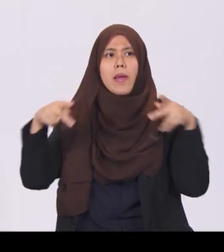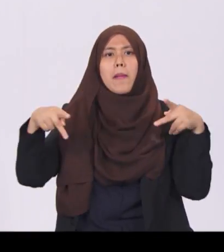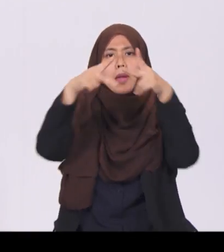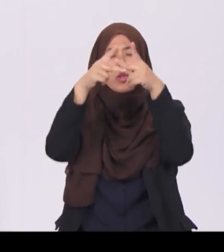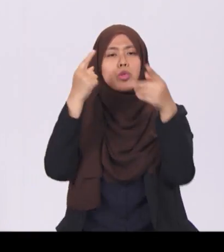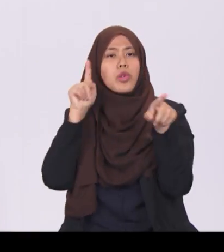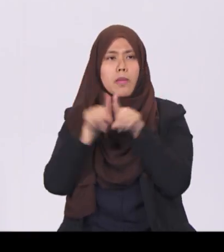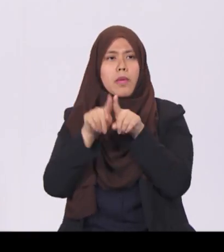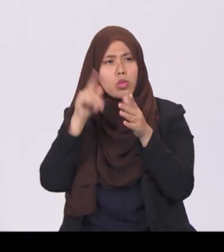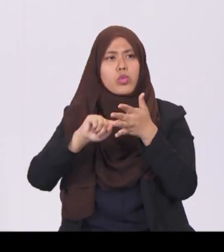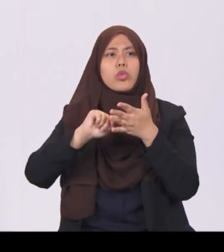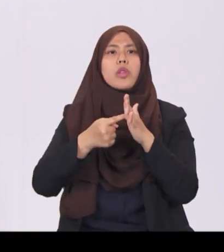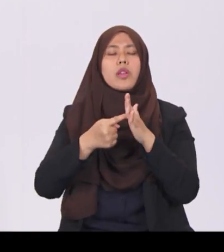energy and clean technology.